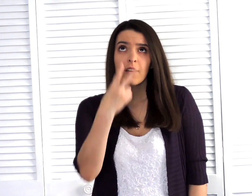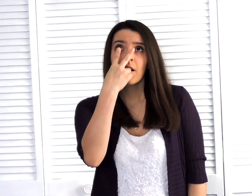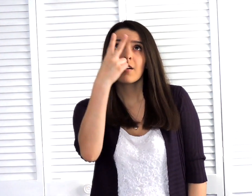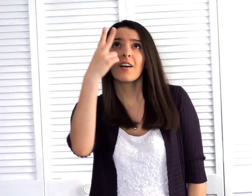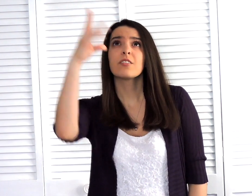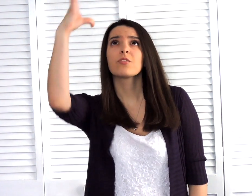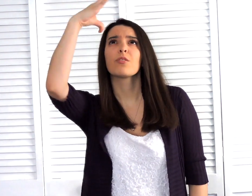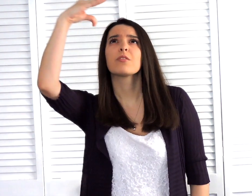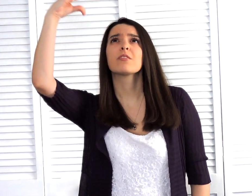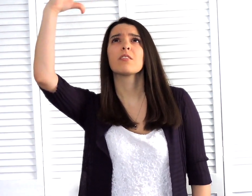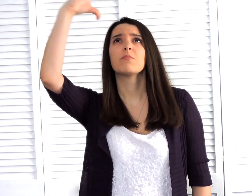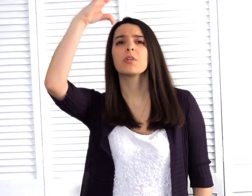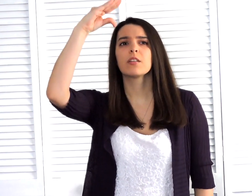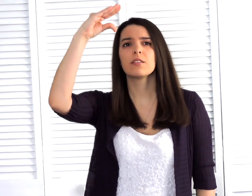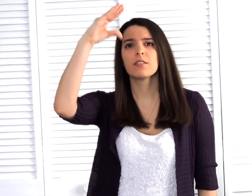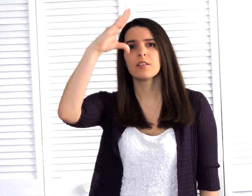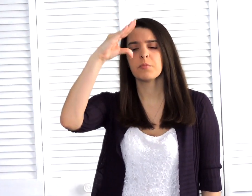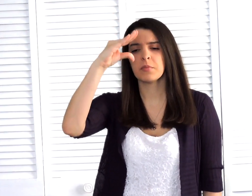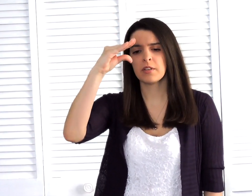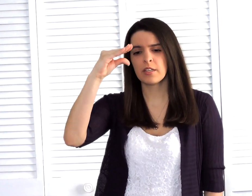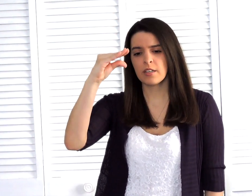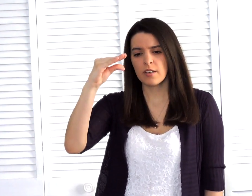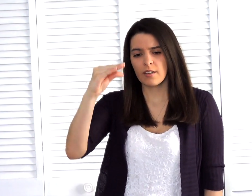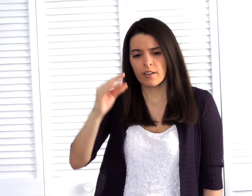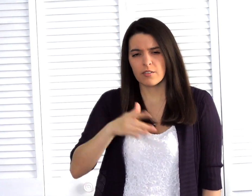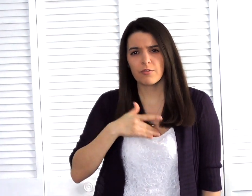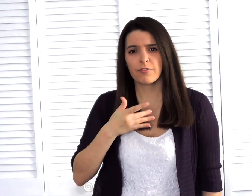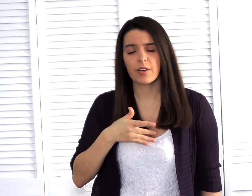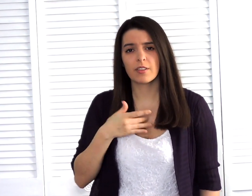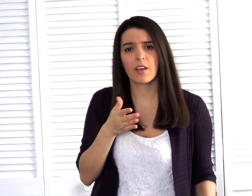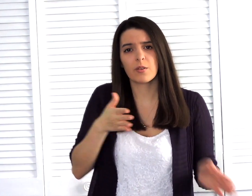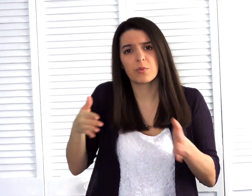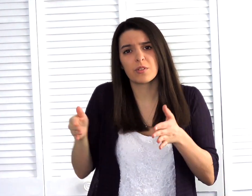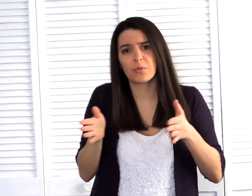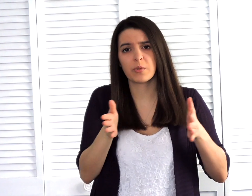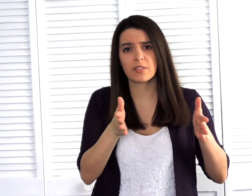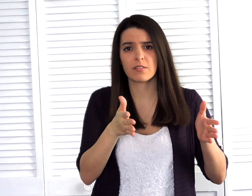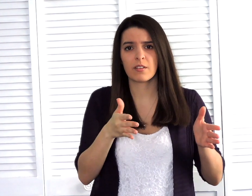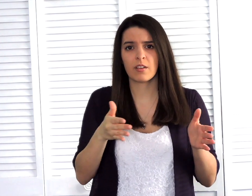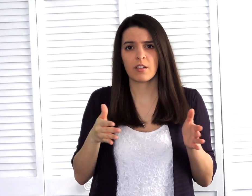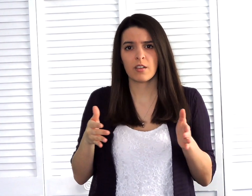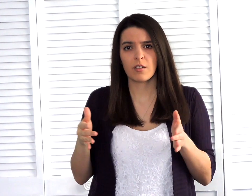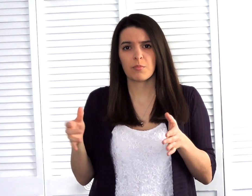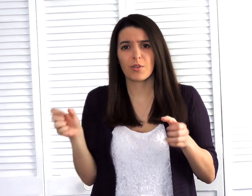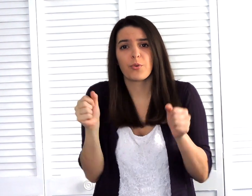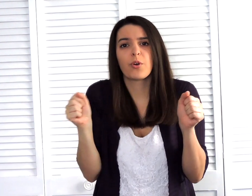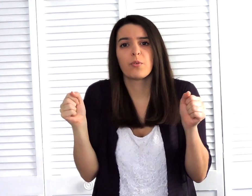I saw the sun begin to dim, and felt that winter wind blow cold.